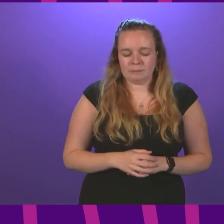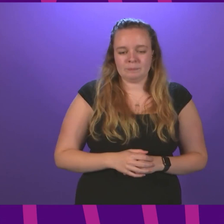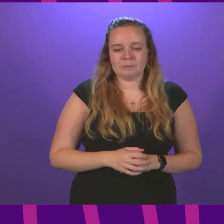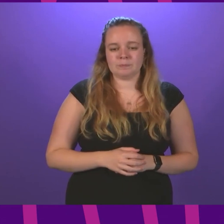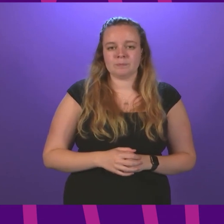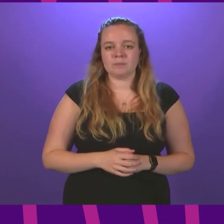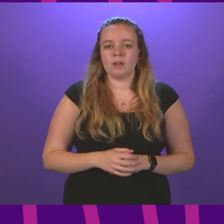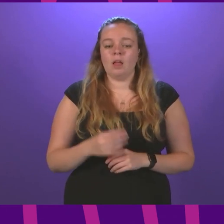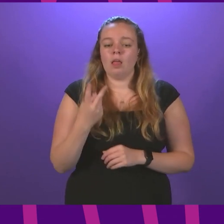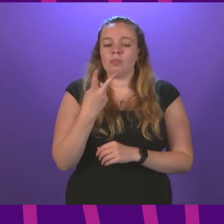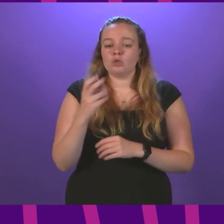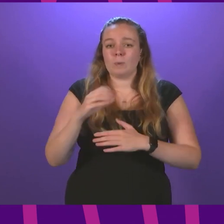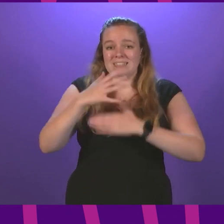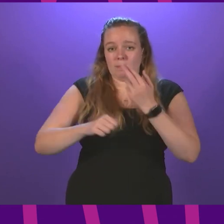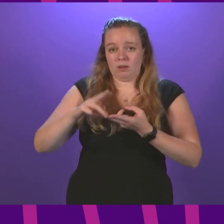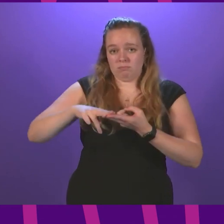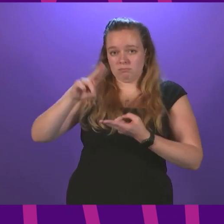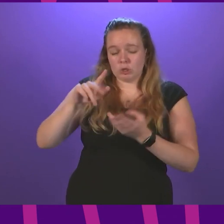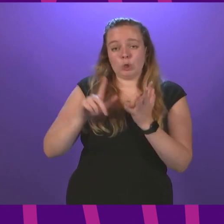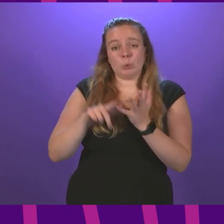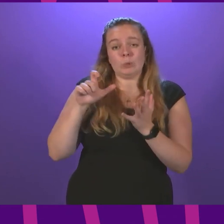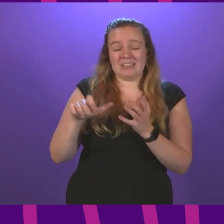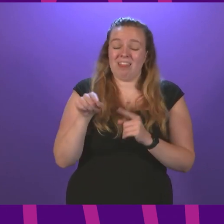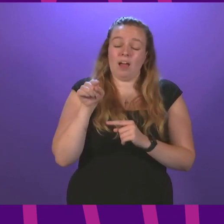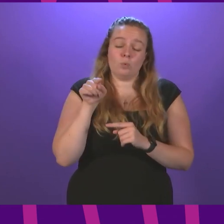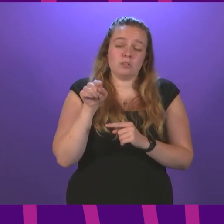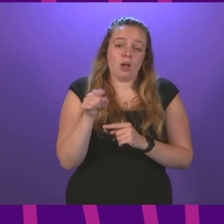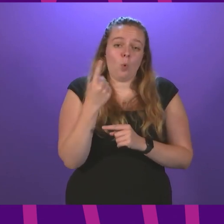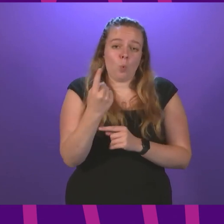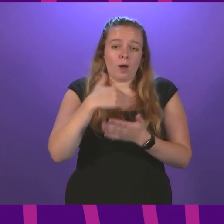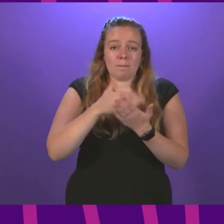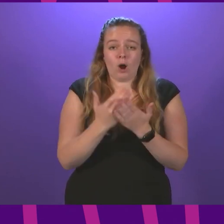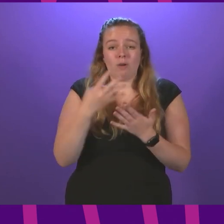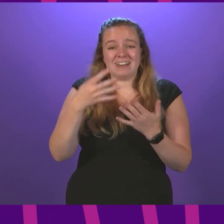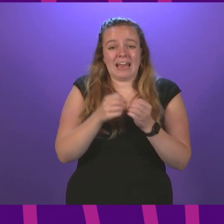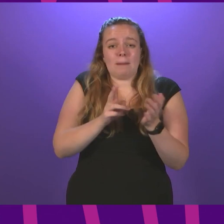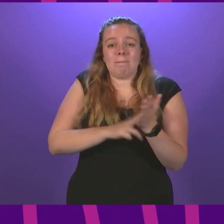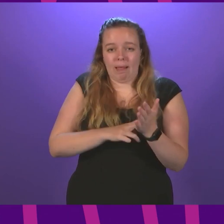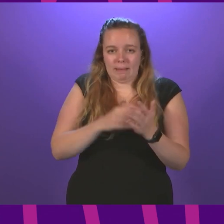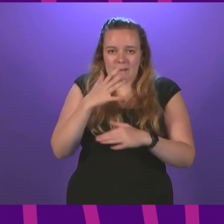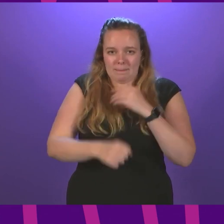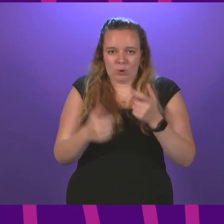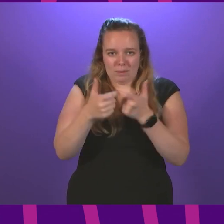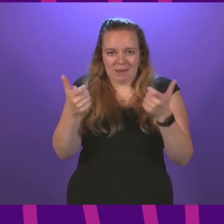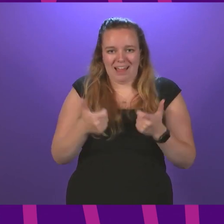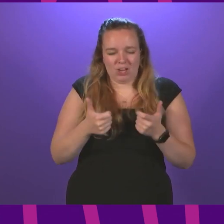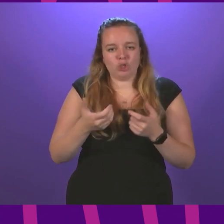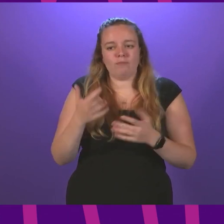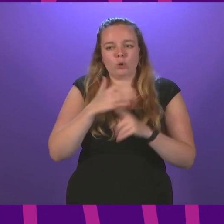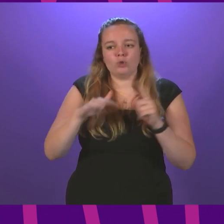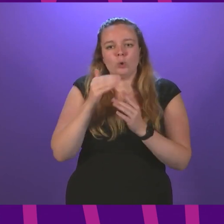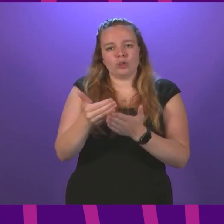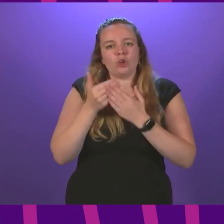The £20 uplift to universal credit was just one part of a £9 billion package of social security spending